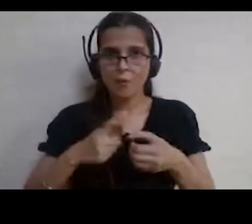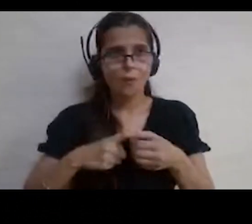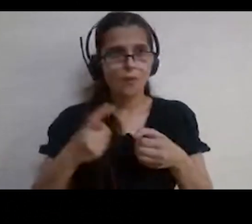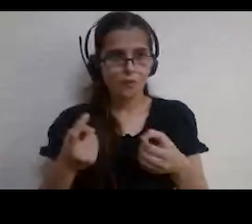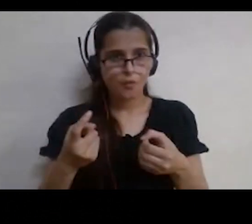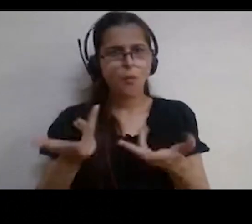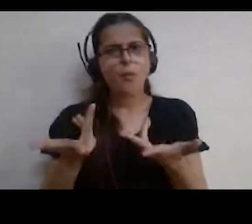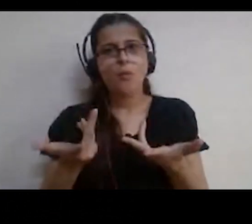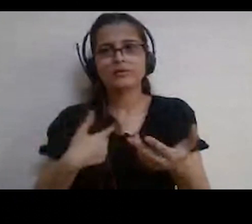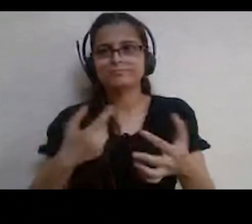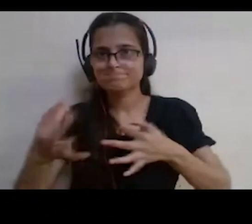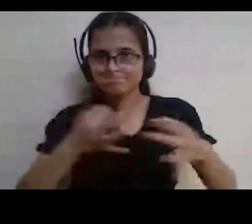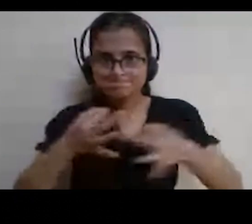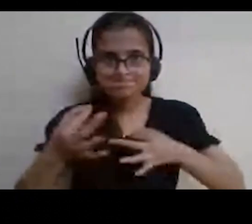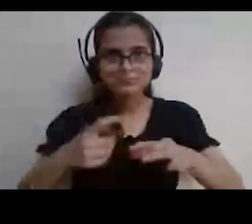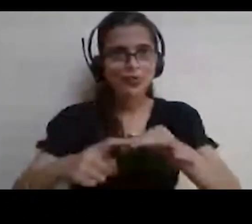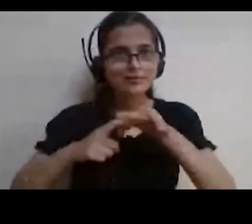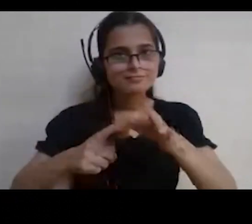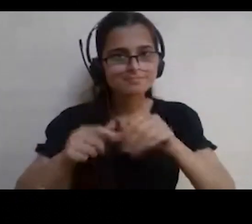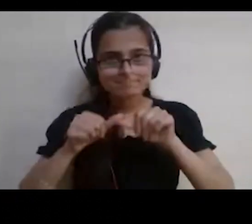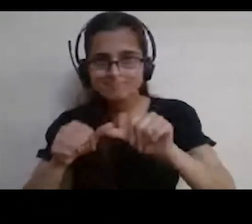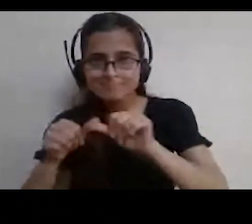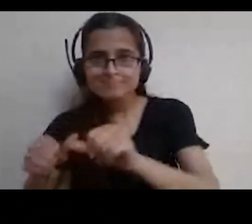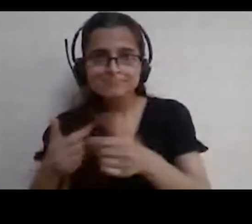can i leave the session now or do i have to take questions